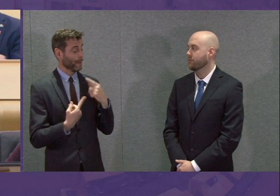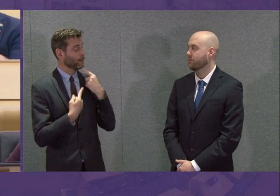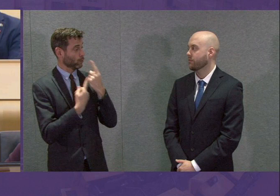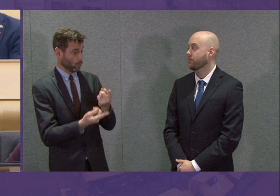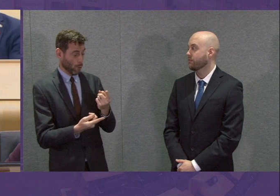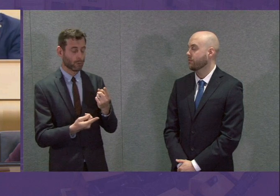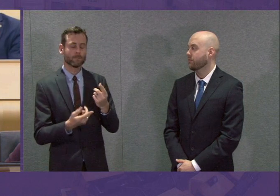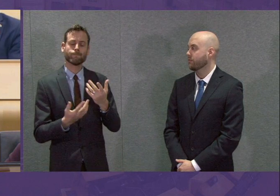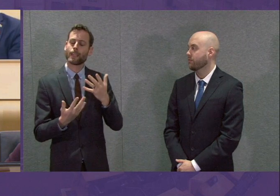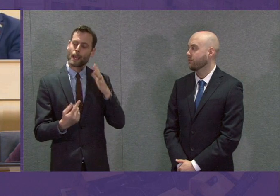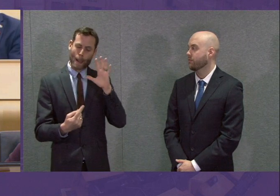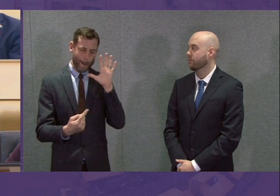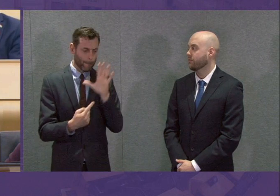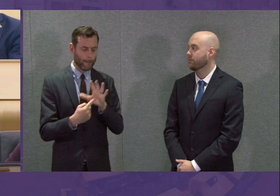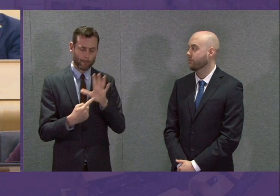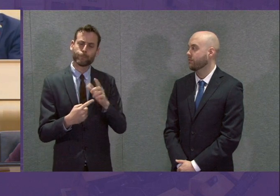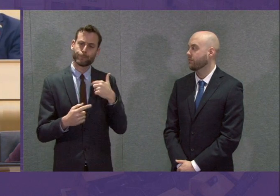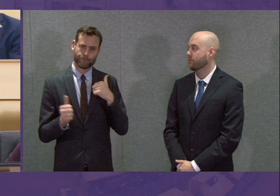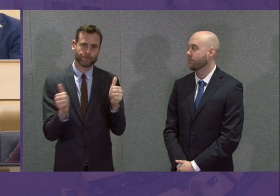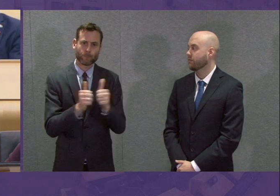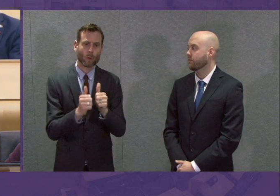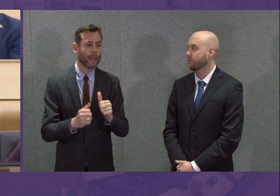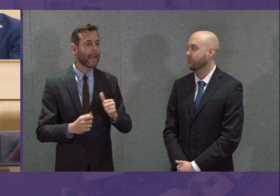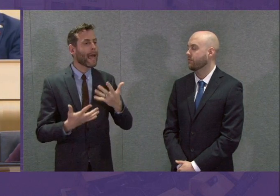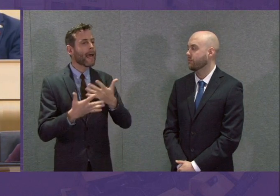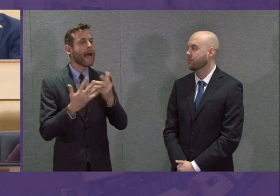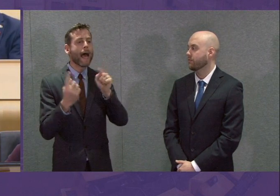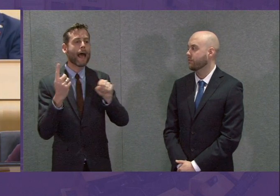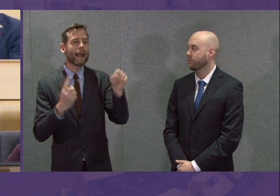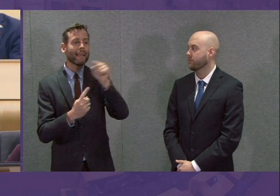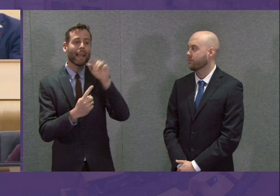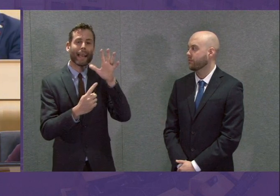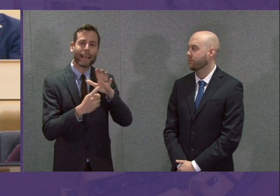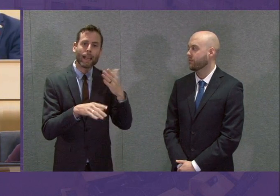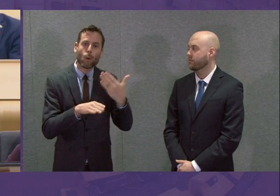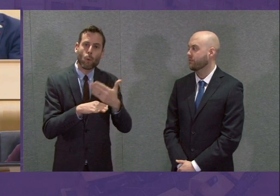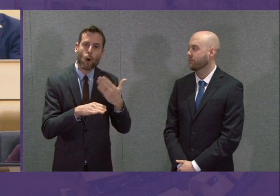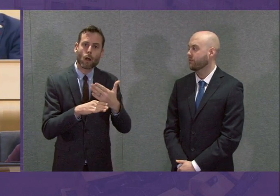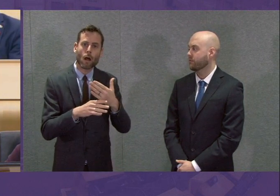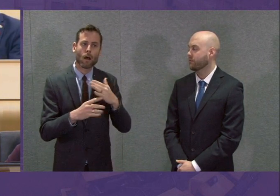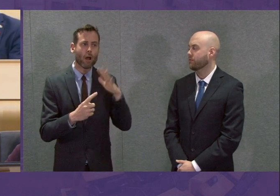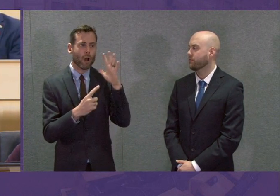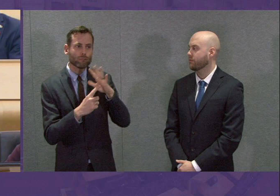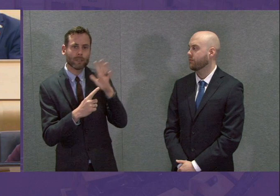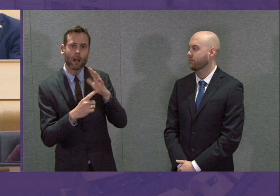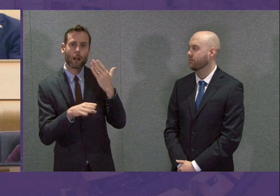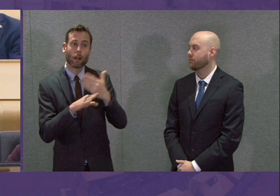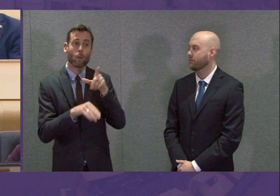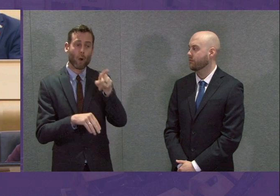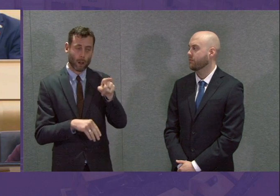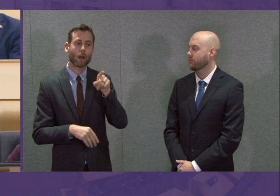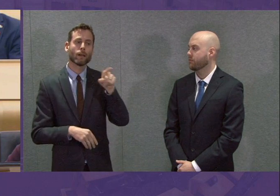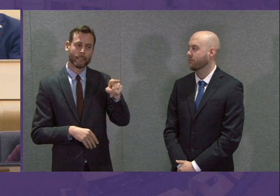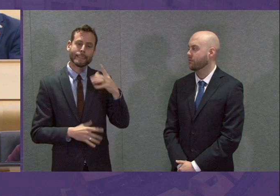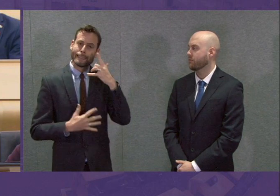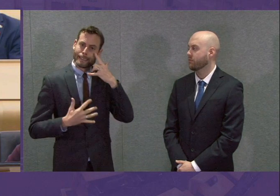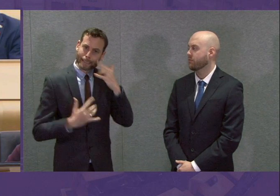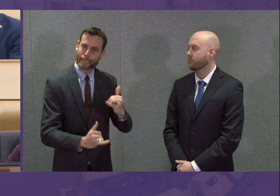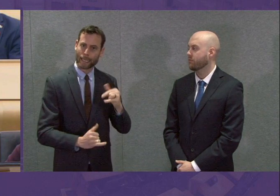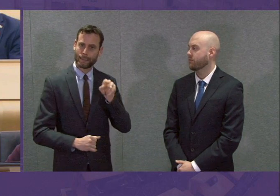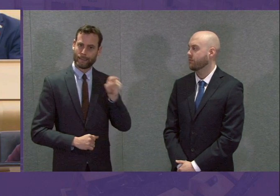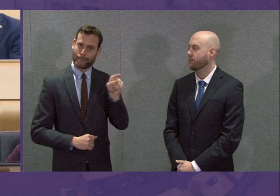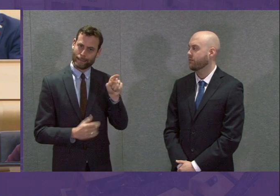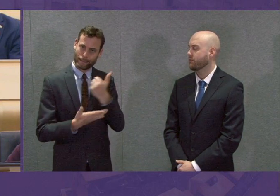absolutely our commitment that key and critical workers will be tested. That is in the interest of all of us that that happens because we want,